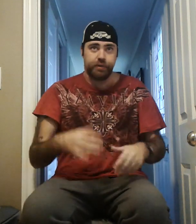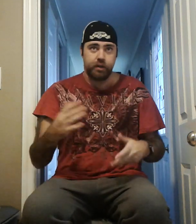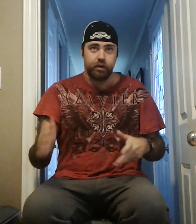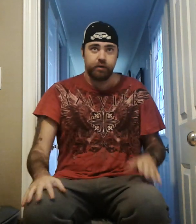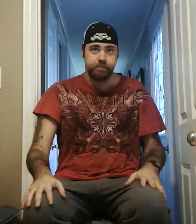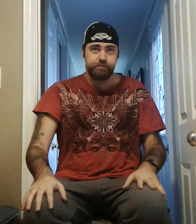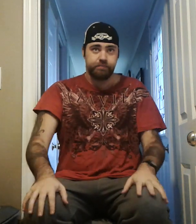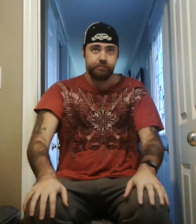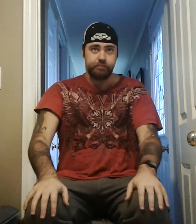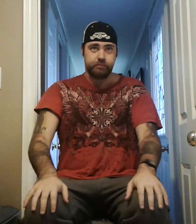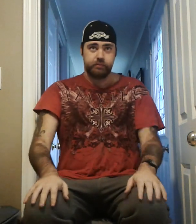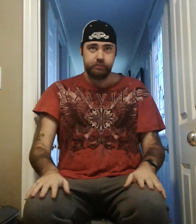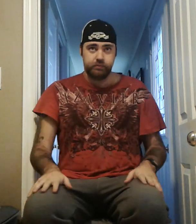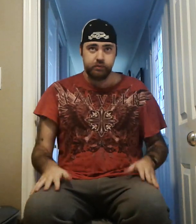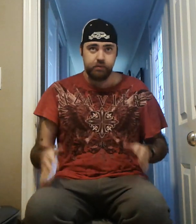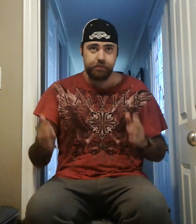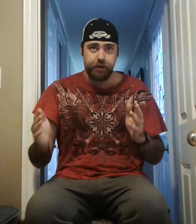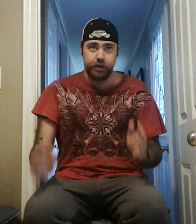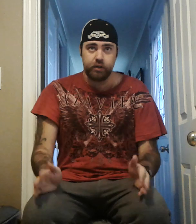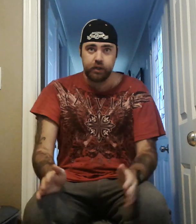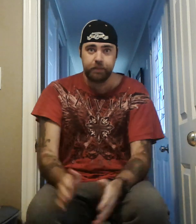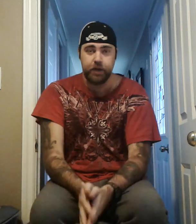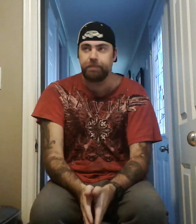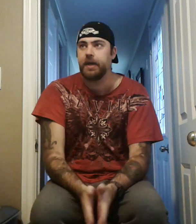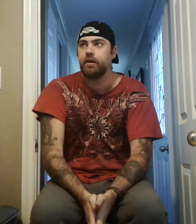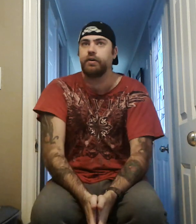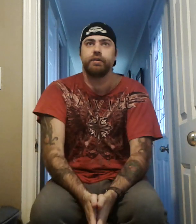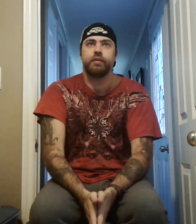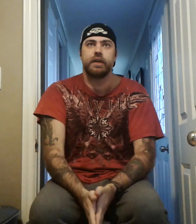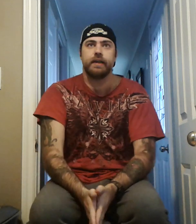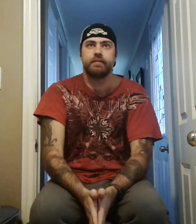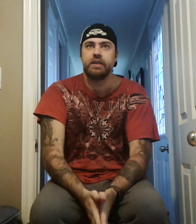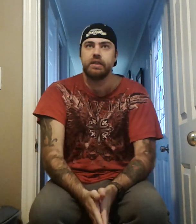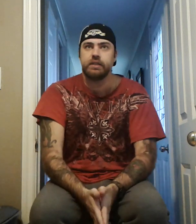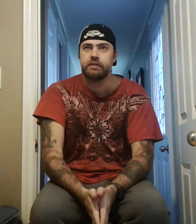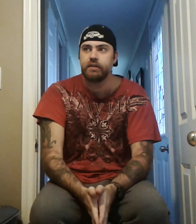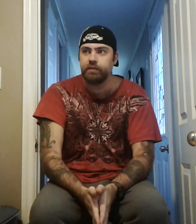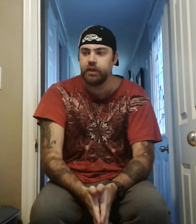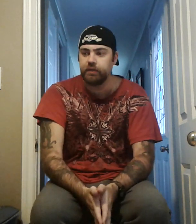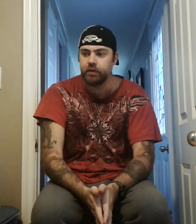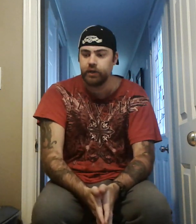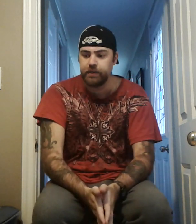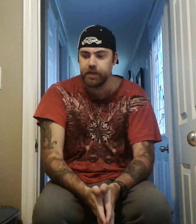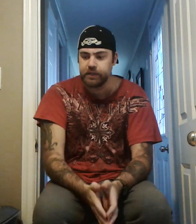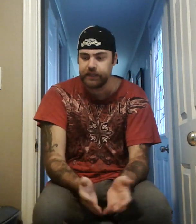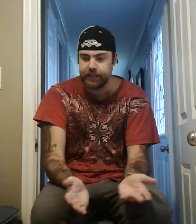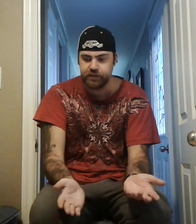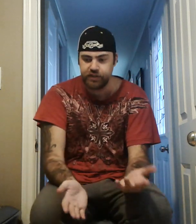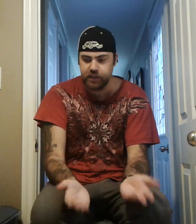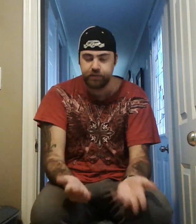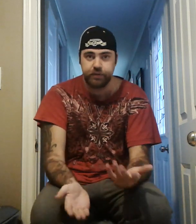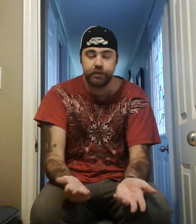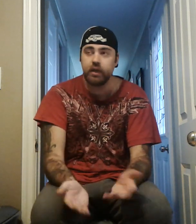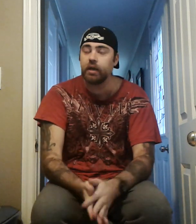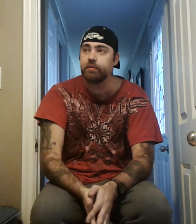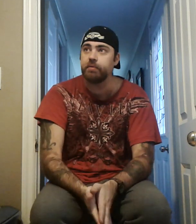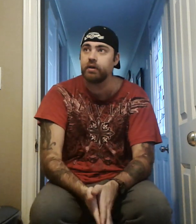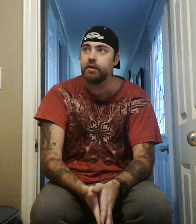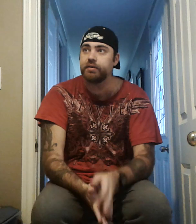final, final, um, appearance, I guess, in the WWE, but I guess you never say never, because,